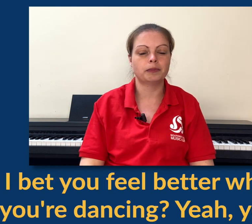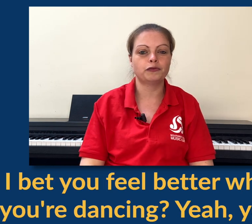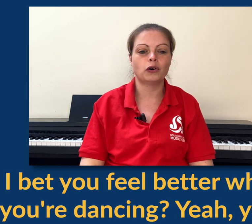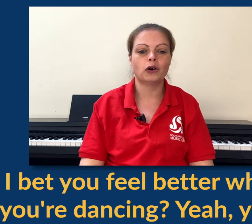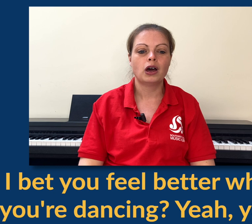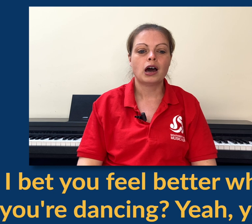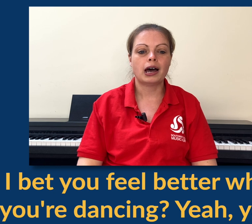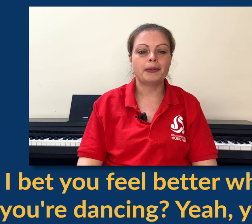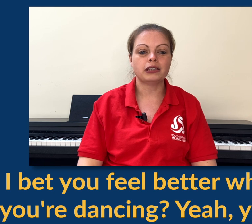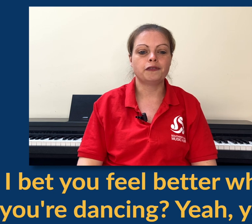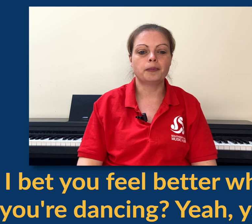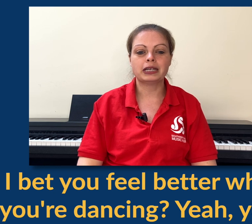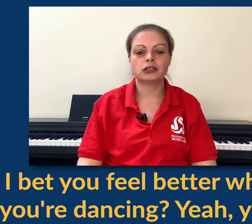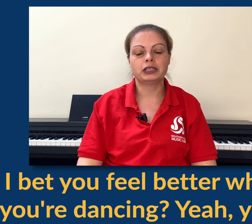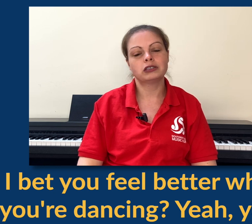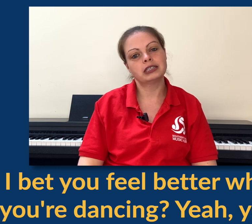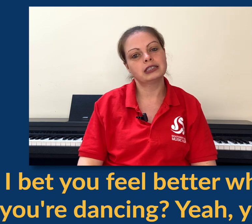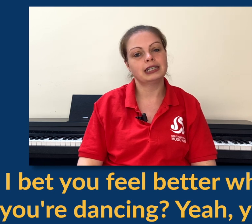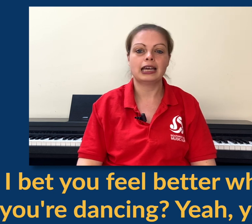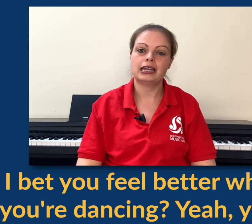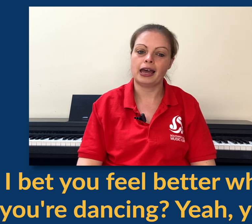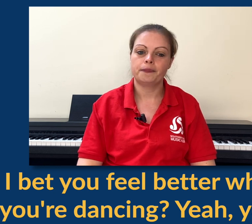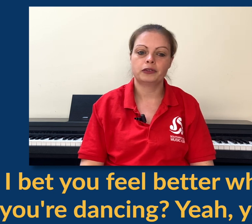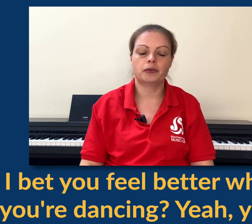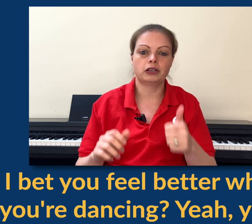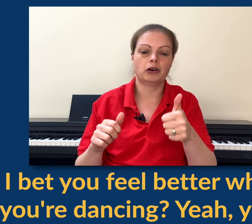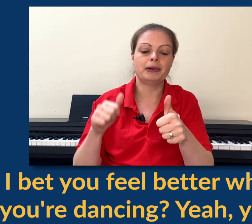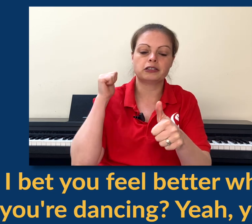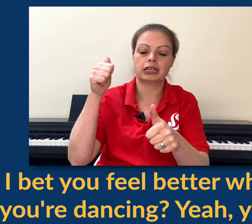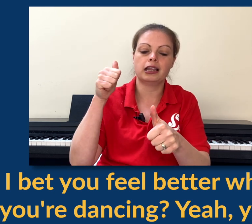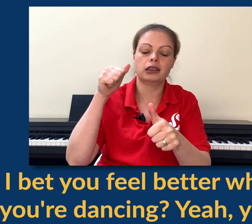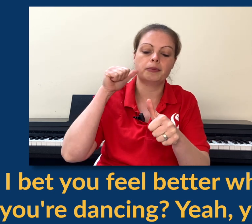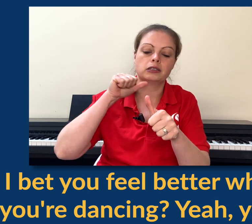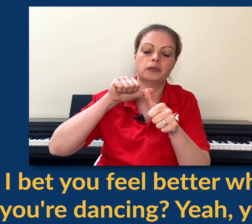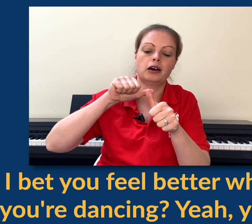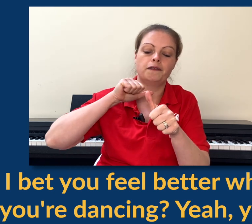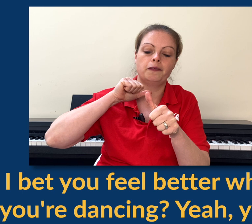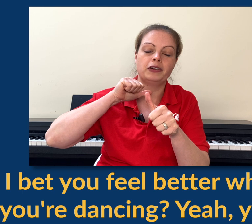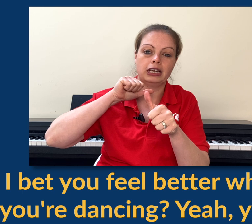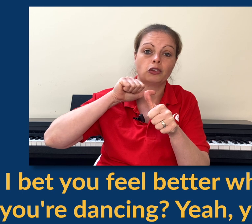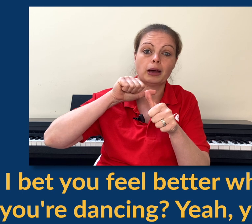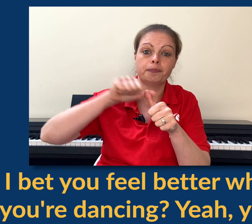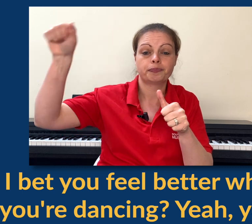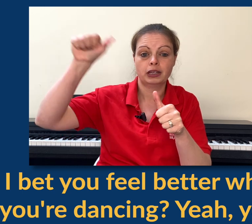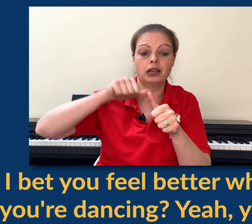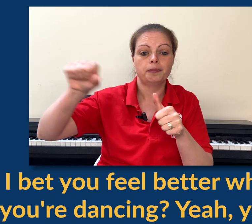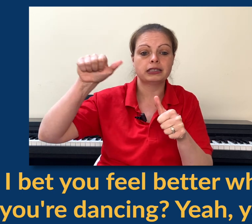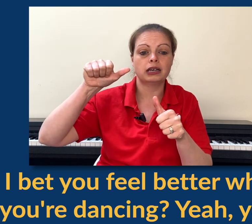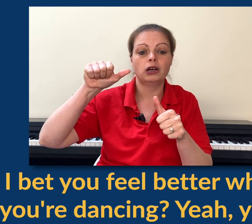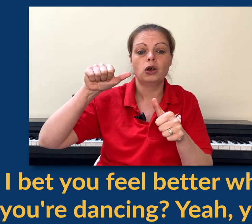ones we've done before. I bet you feel better when you're dancing. Yeah. Yeah. So we're to do our better again, thumb on top, um, for flicking your thumb